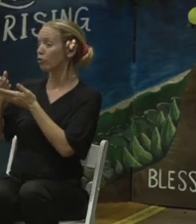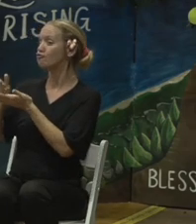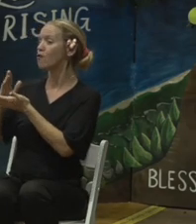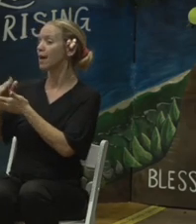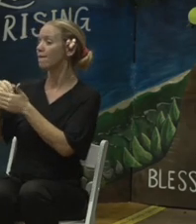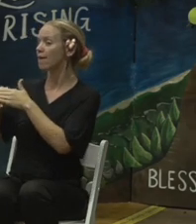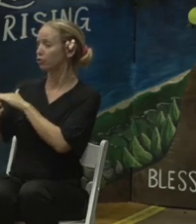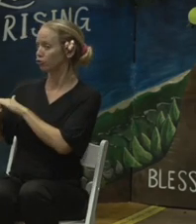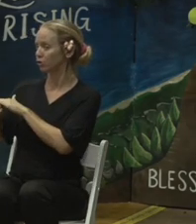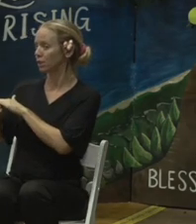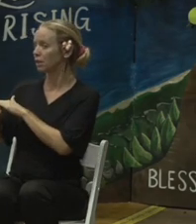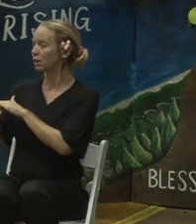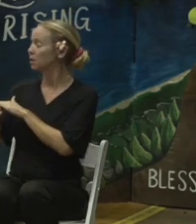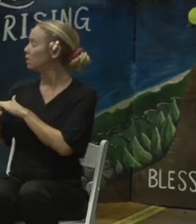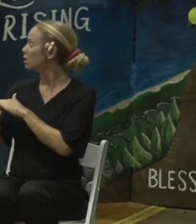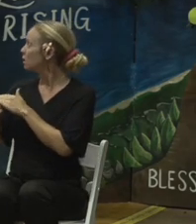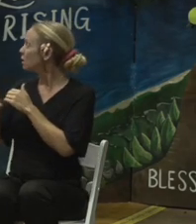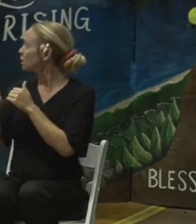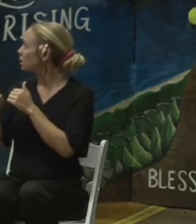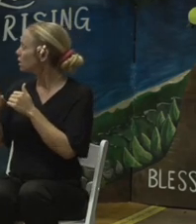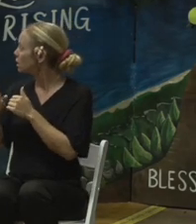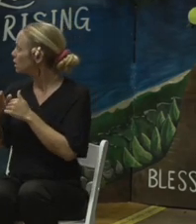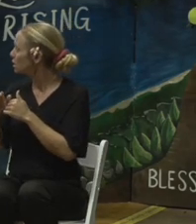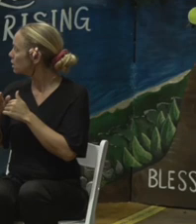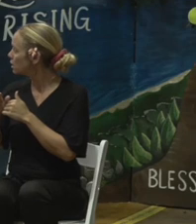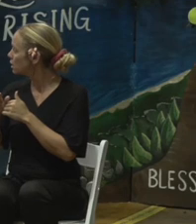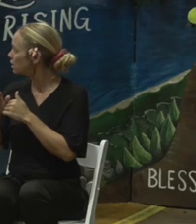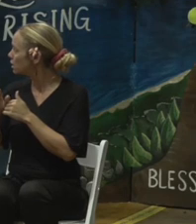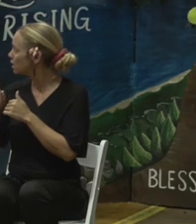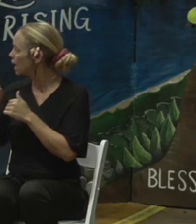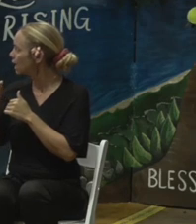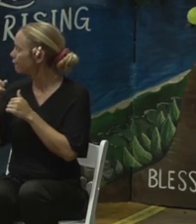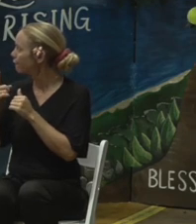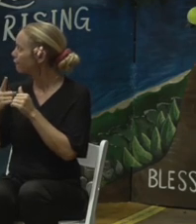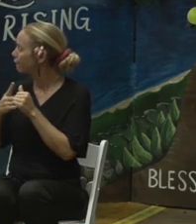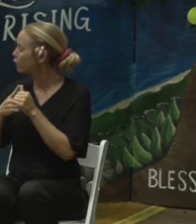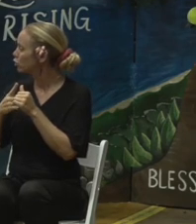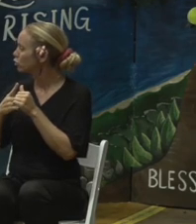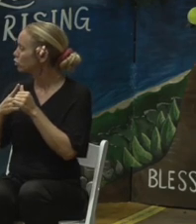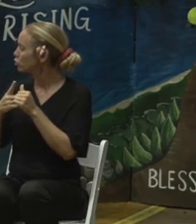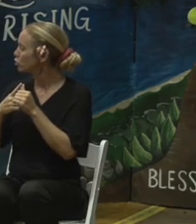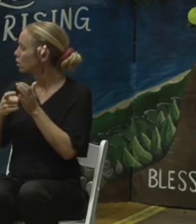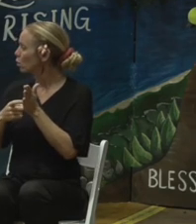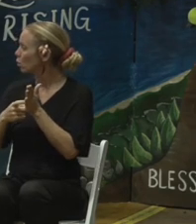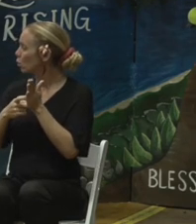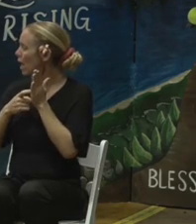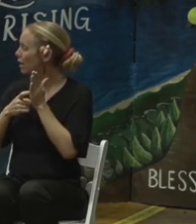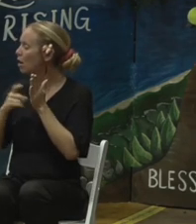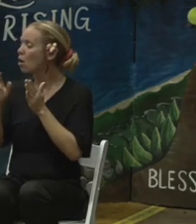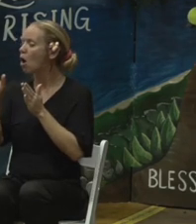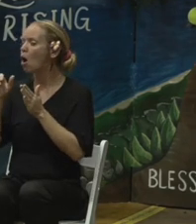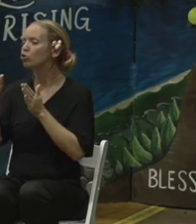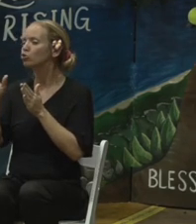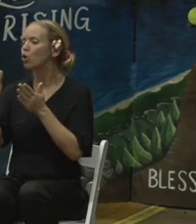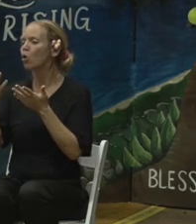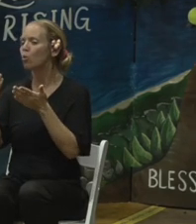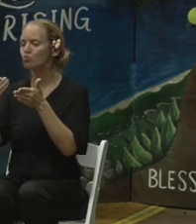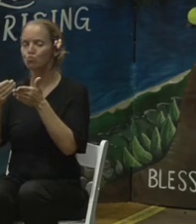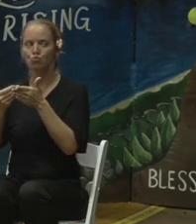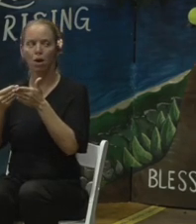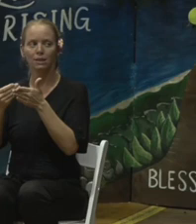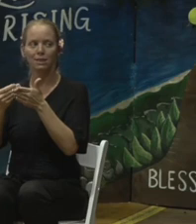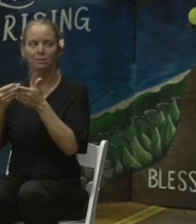So that's the first criteria. The second criteria is proximity to Lahaina. In dealing with public